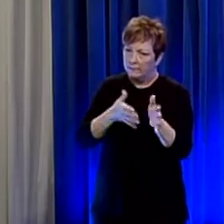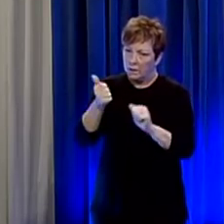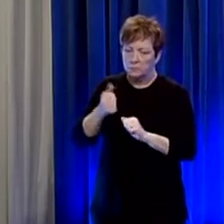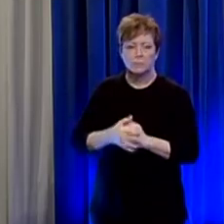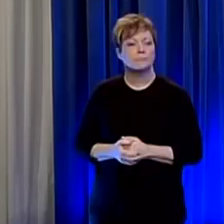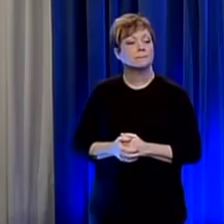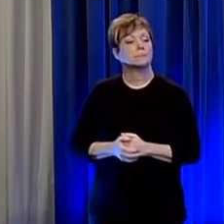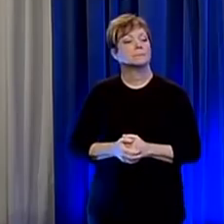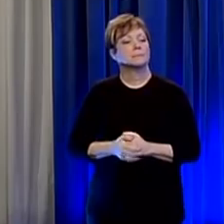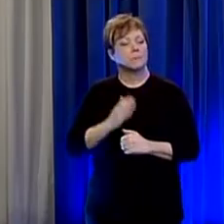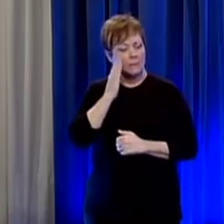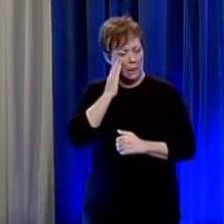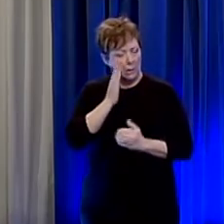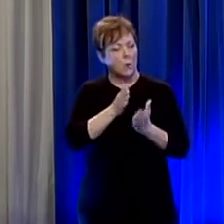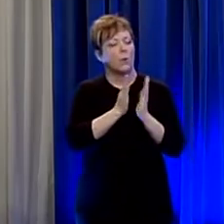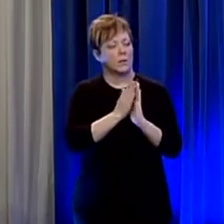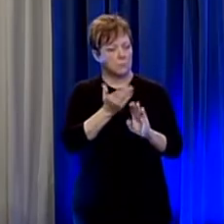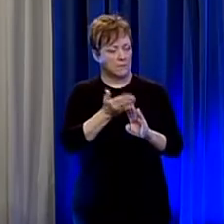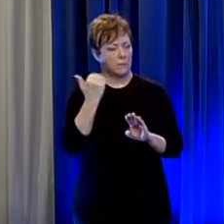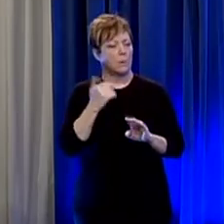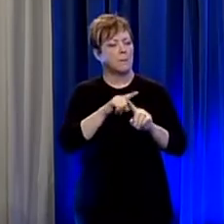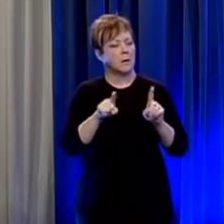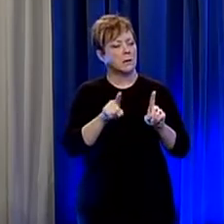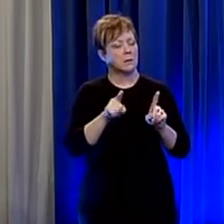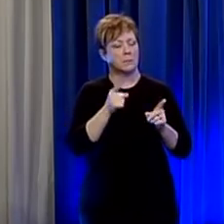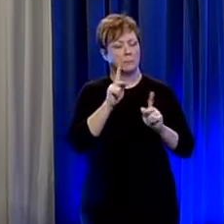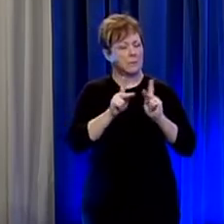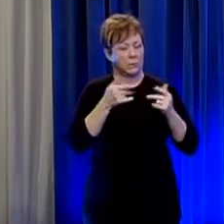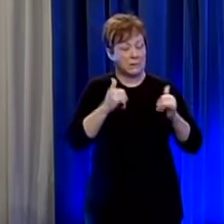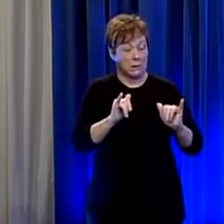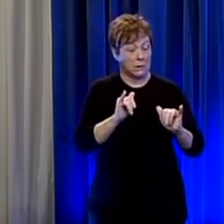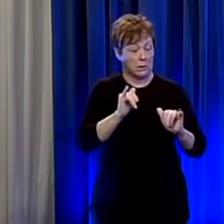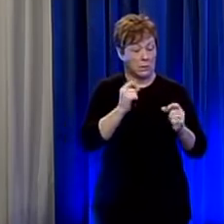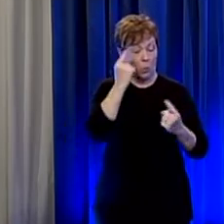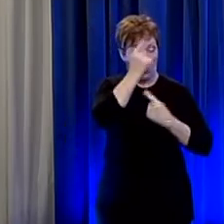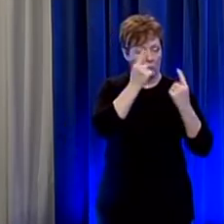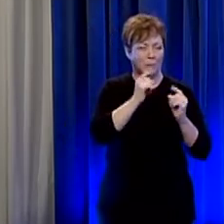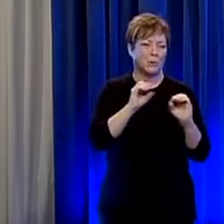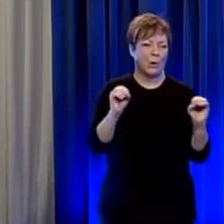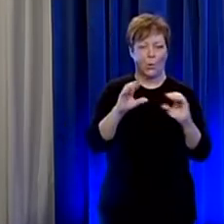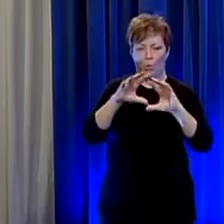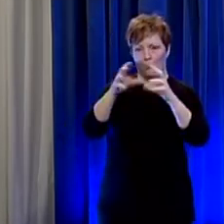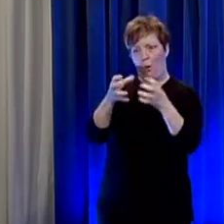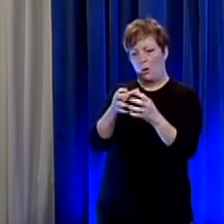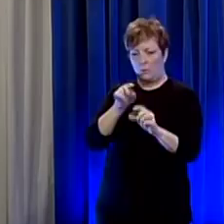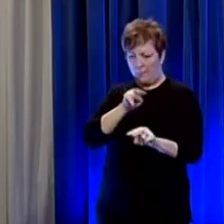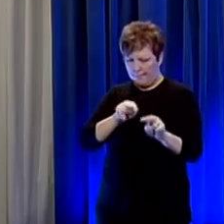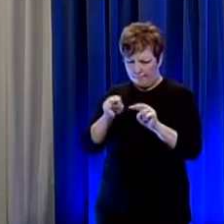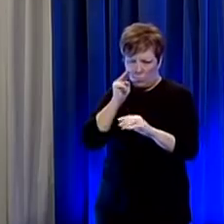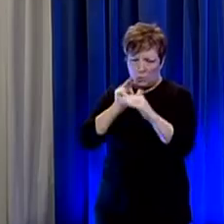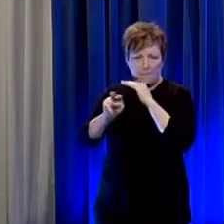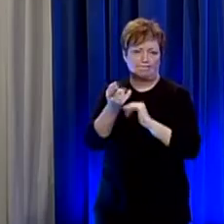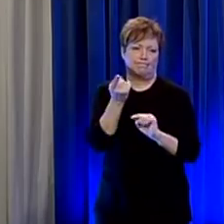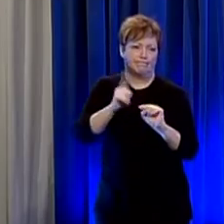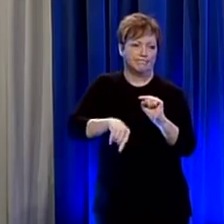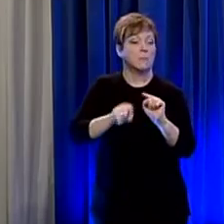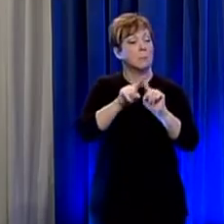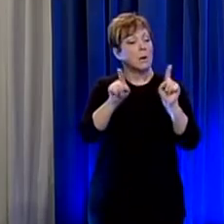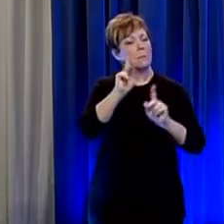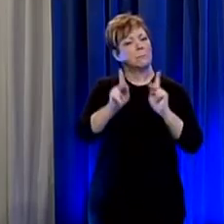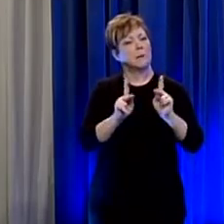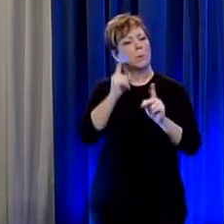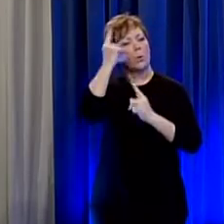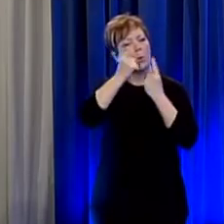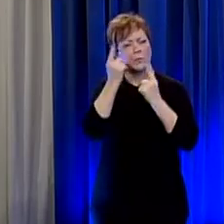this before and a lot of people are still wondering this and i know there's no crystal ball but a lot of people are just wondering when will we get back to that